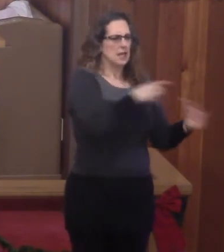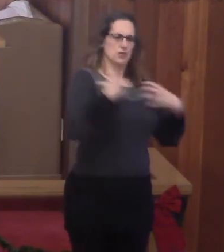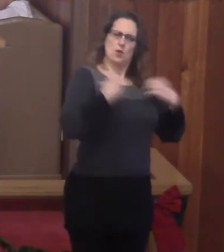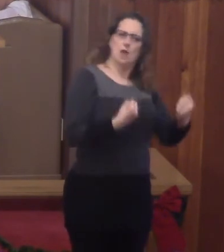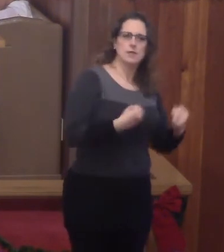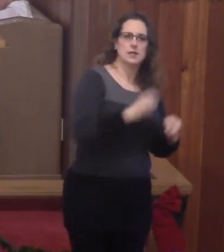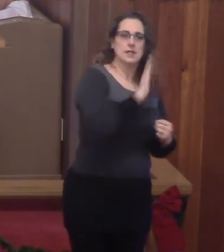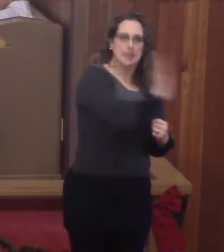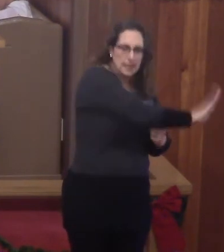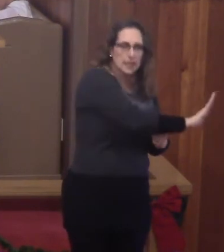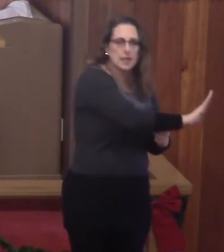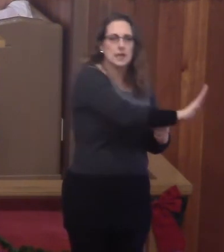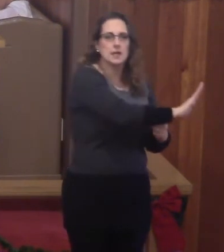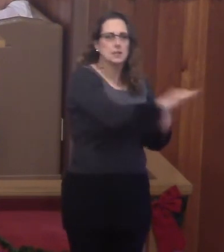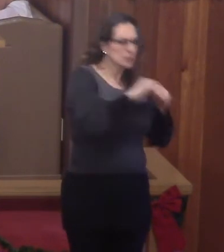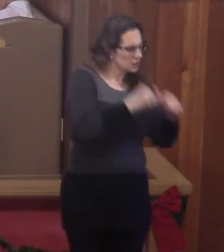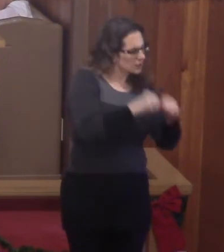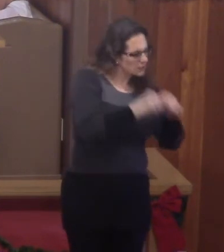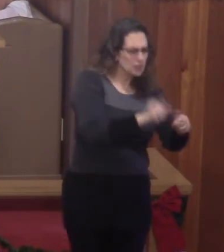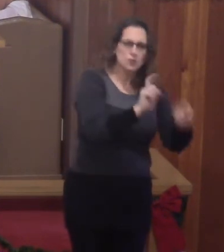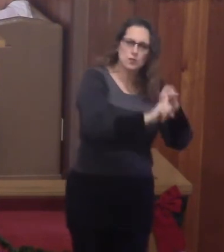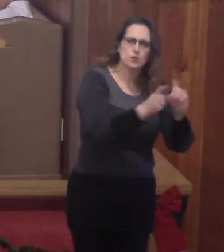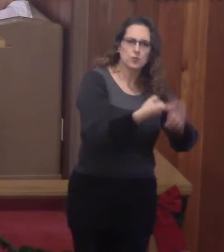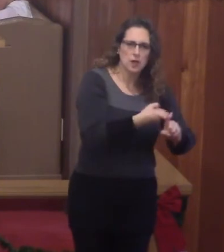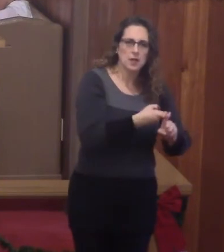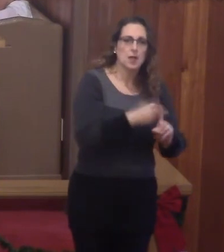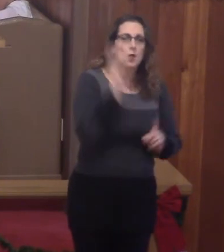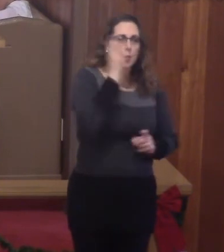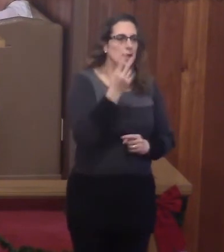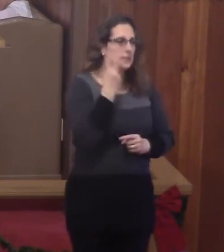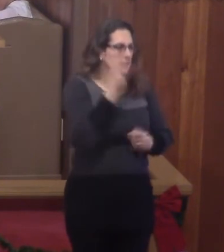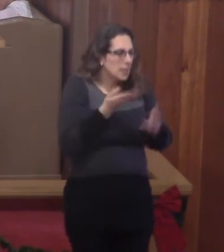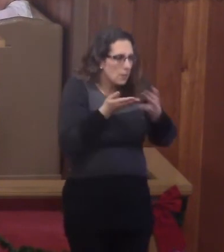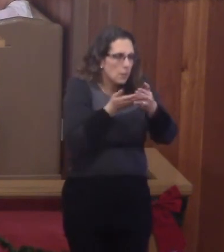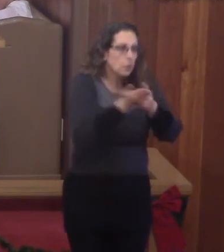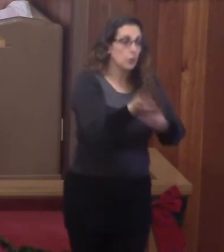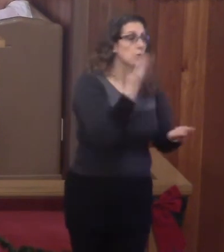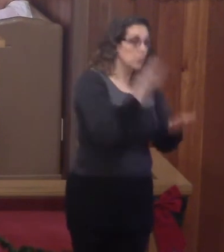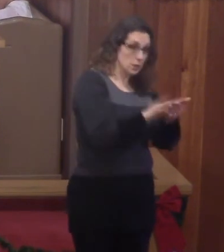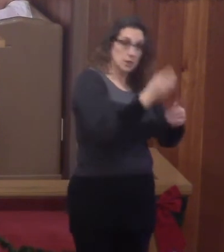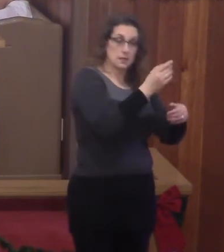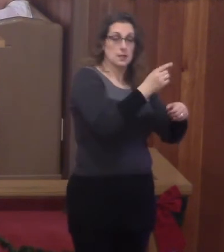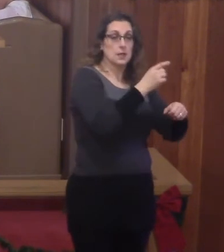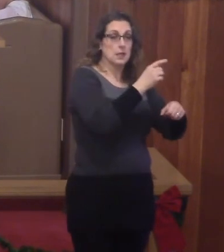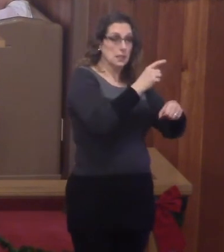John's constant friend that would see him through the good times and the bad.